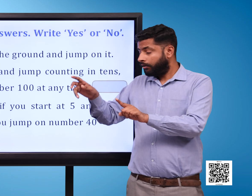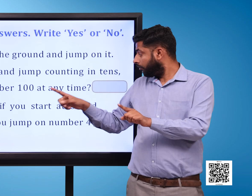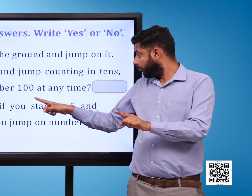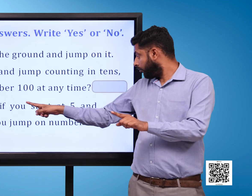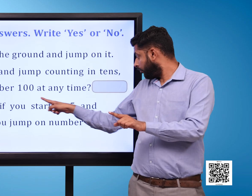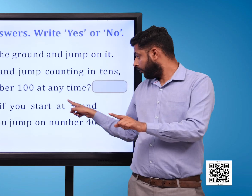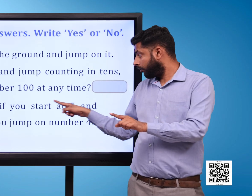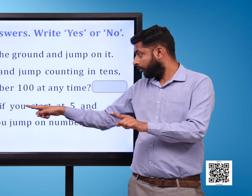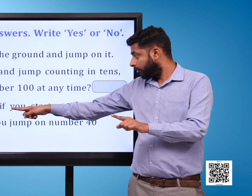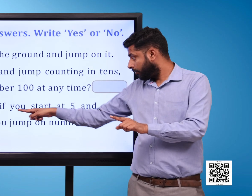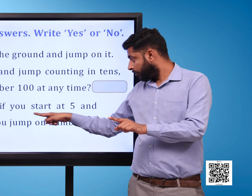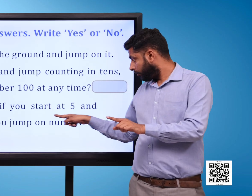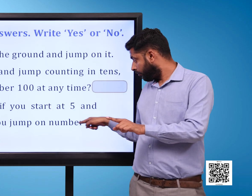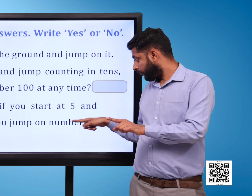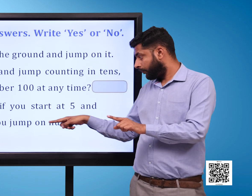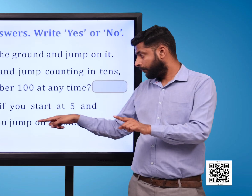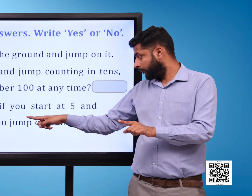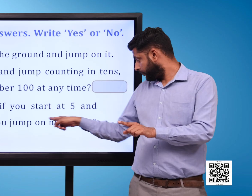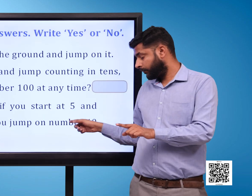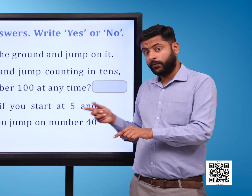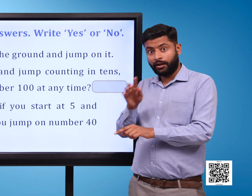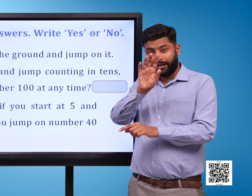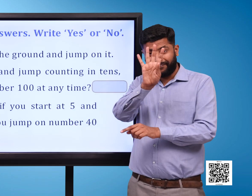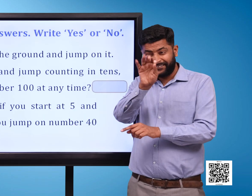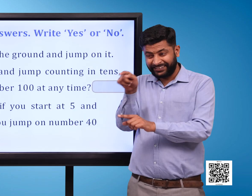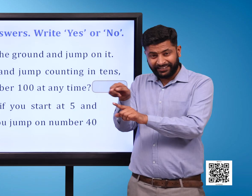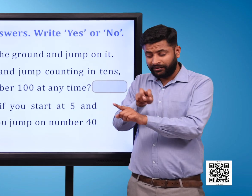Will you land on number 100 at at any time? Blank